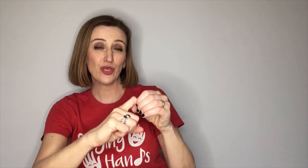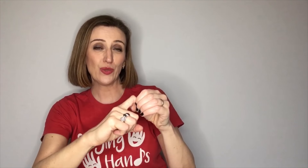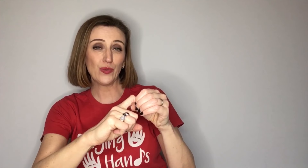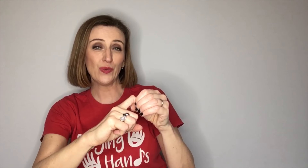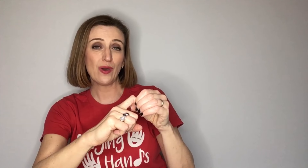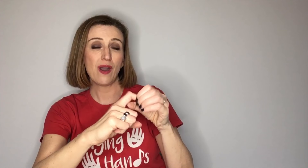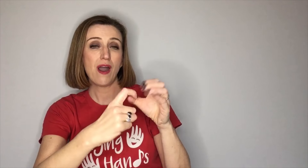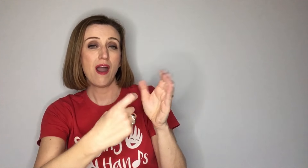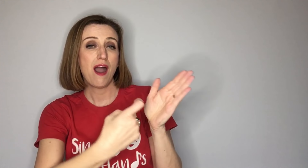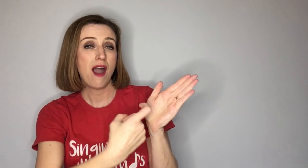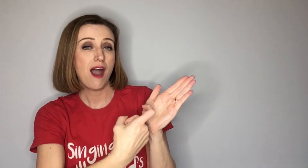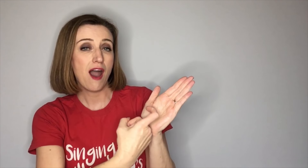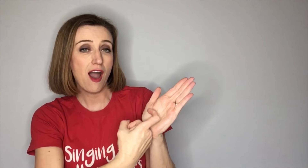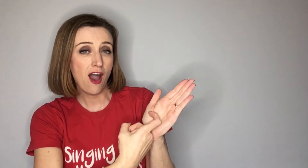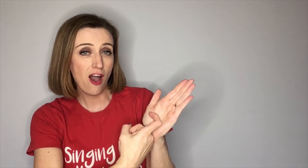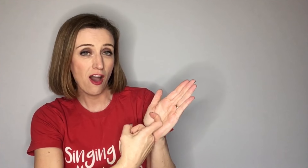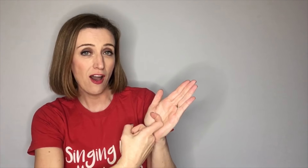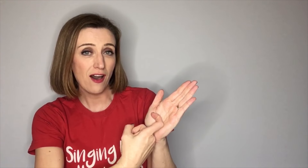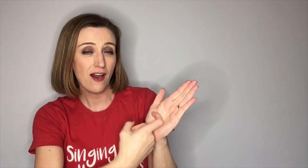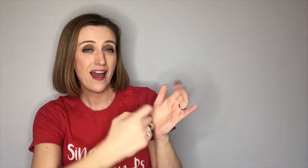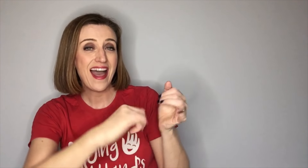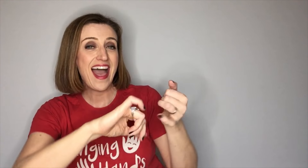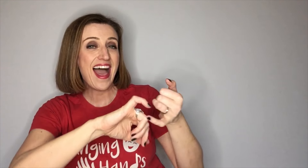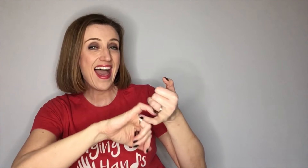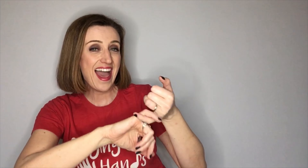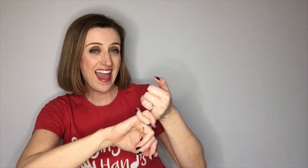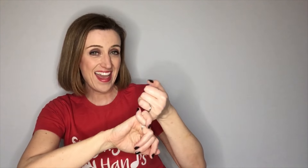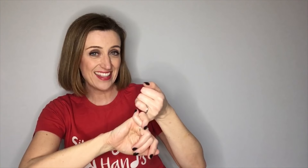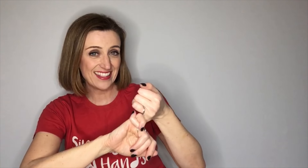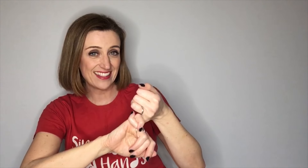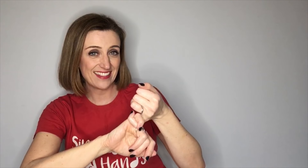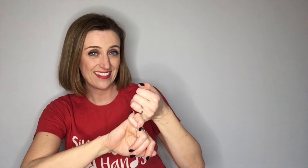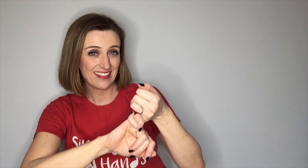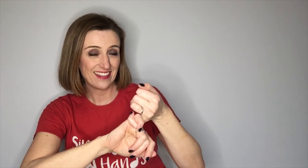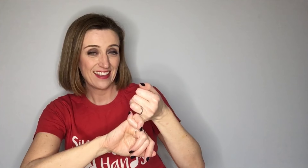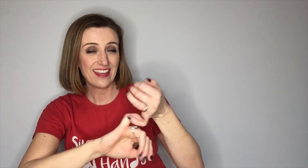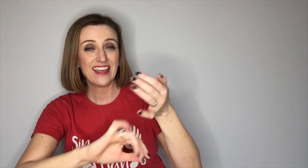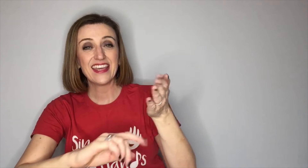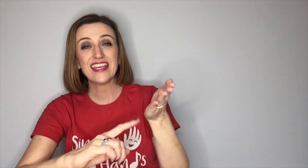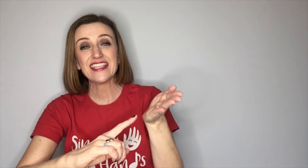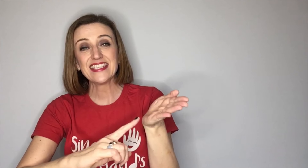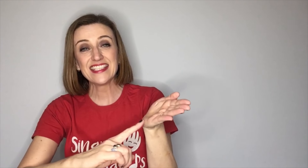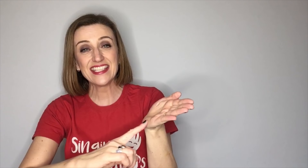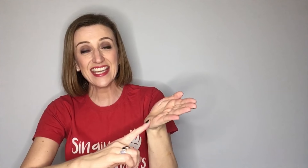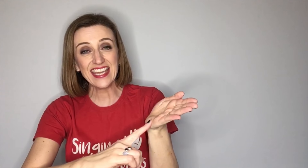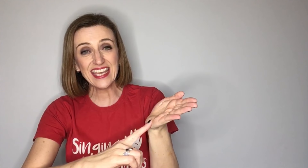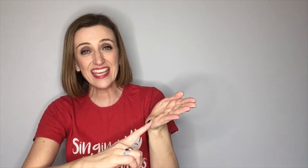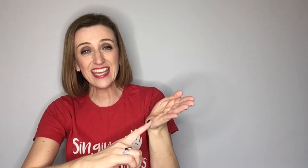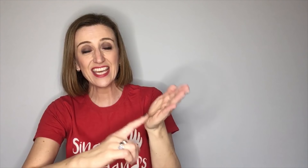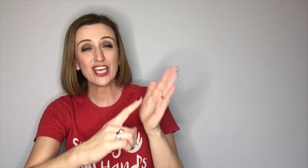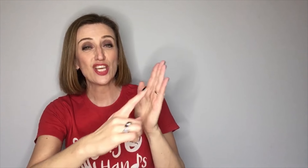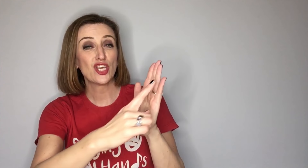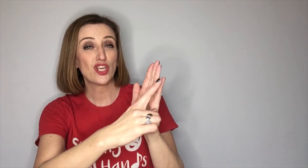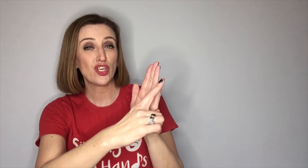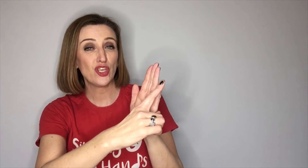R S T U